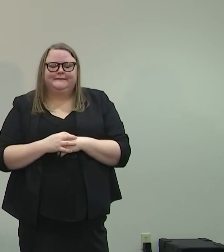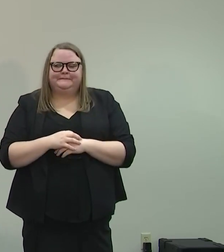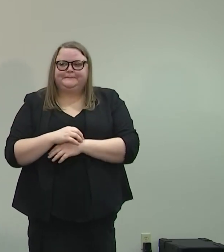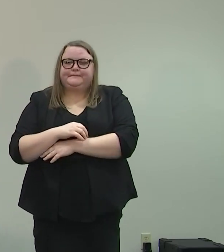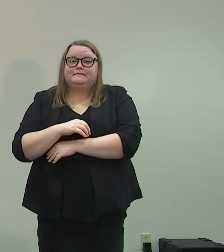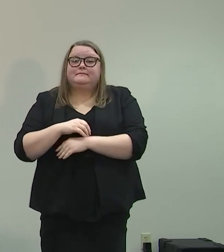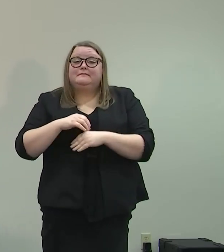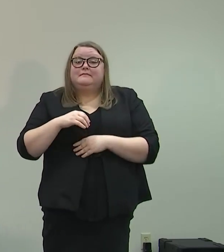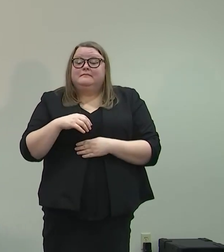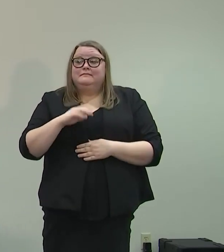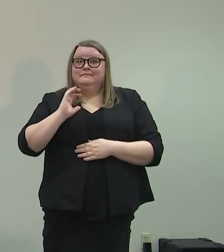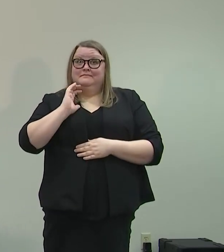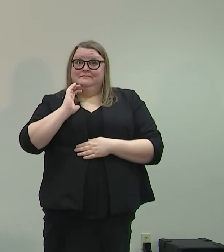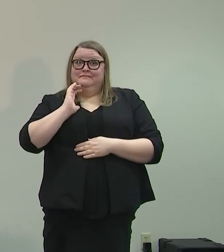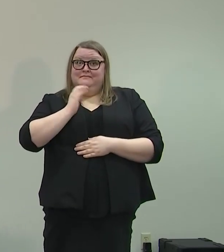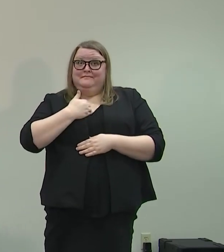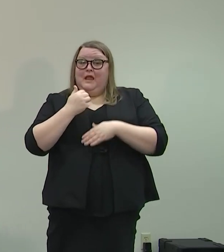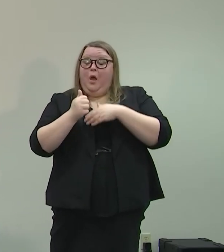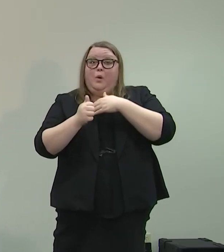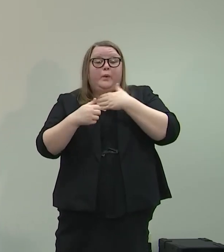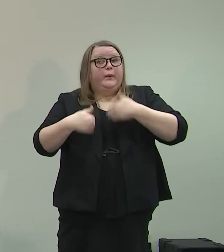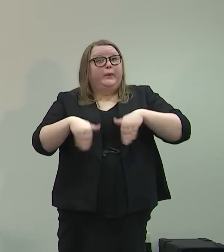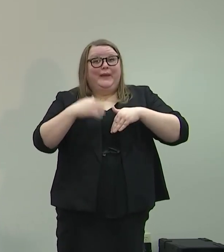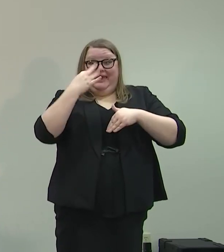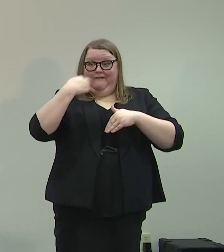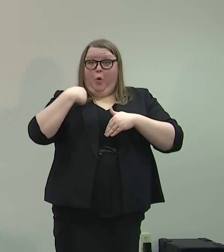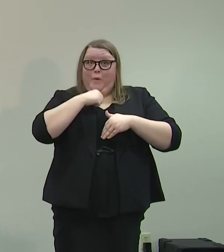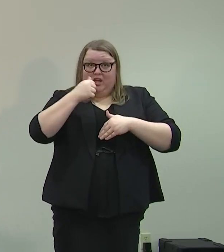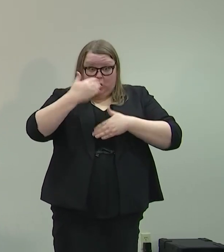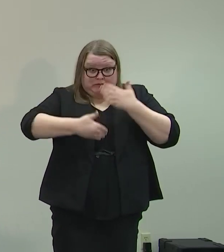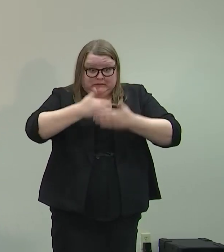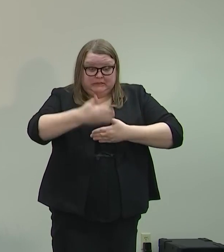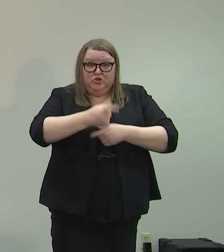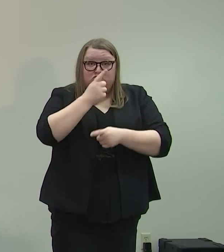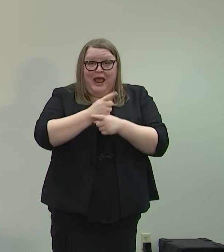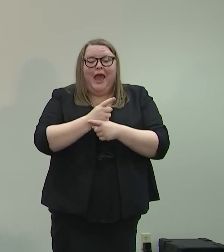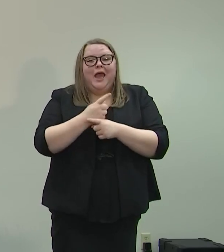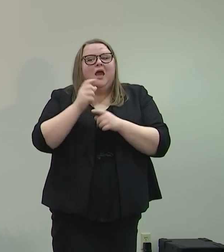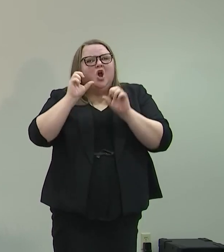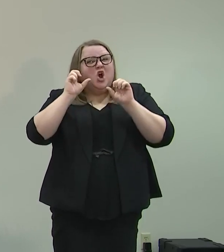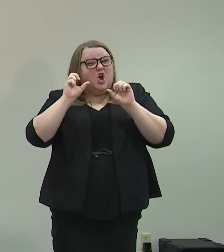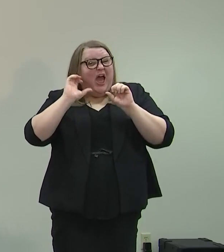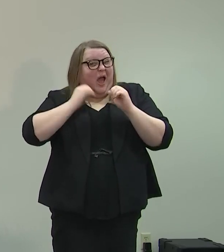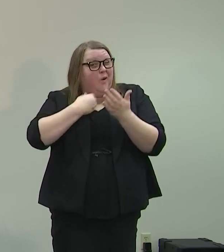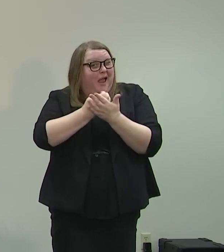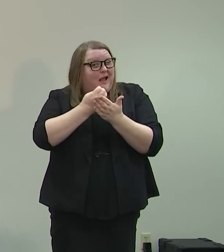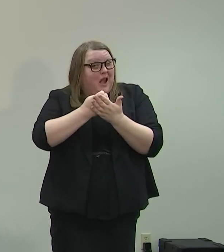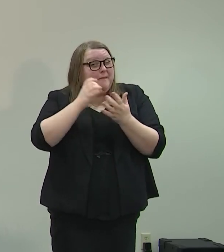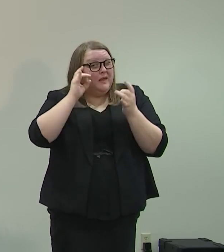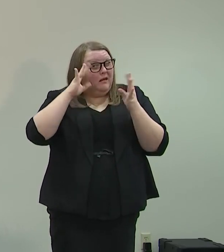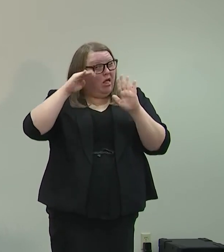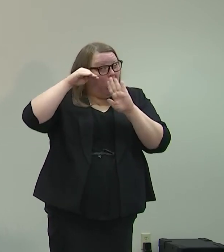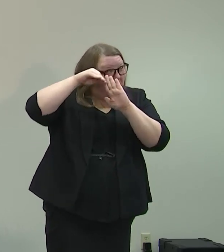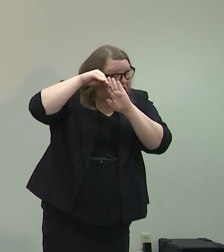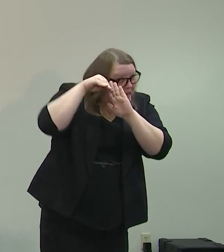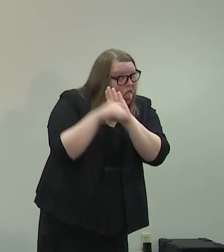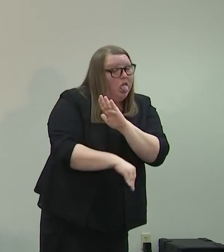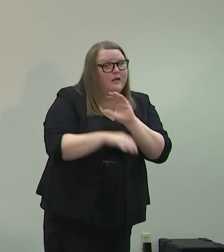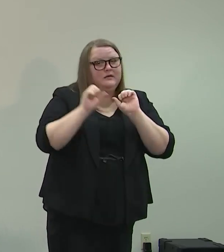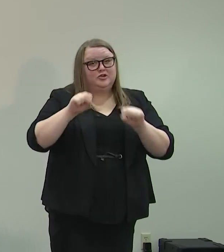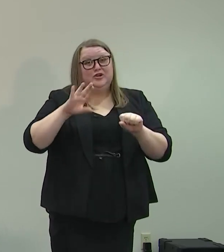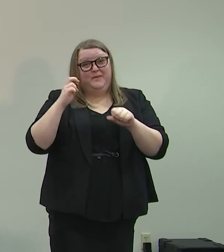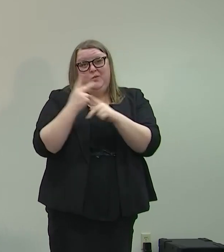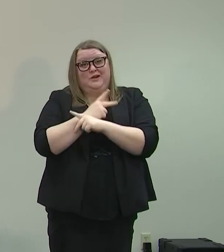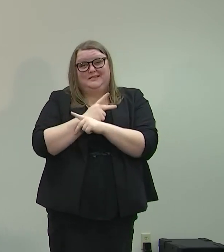That threat we face, if we don't get this right, that we could suffer worse economic damage. It's not just my reality.